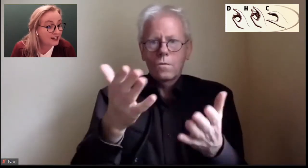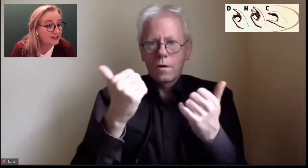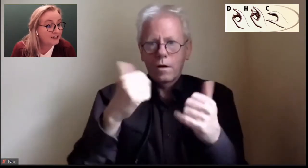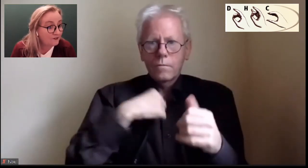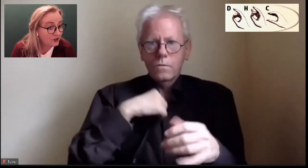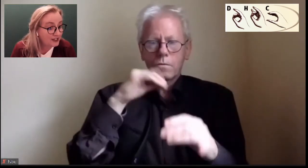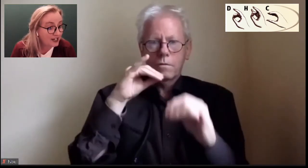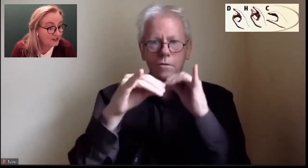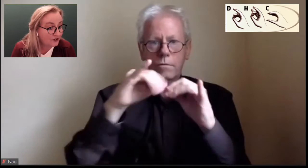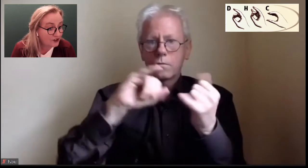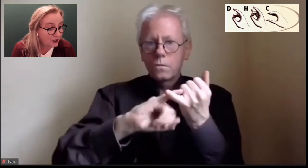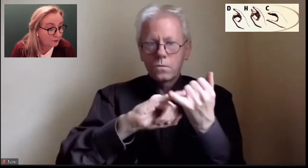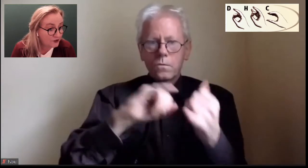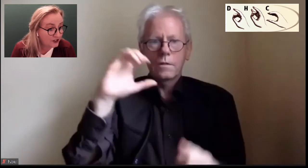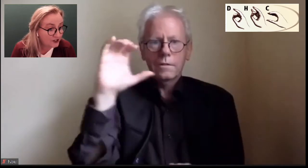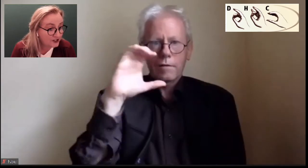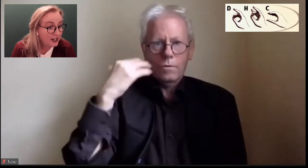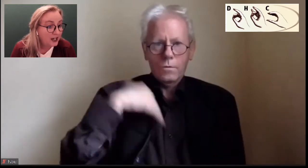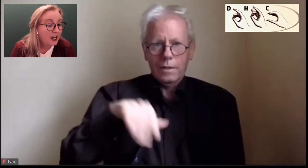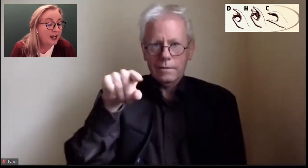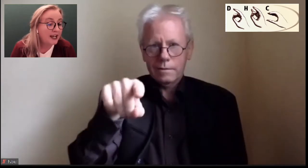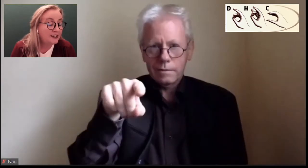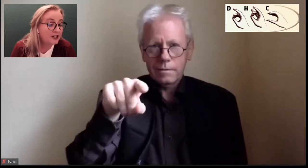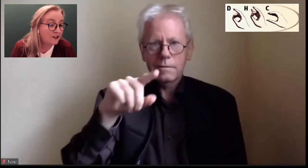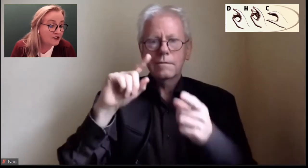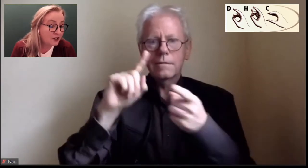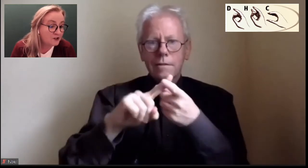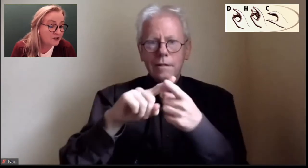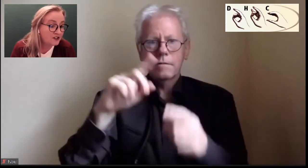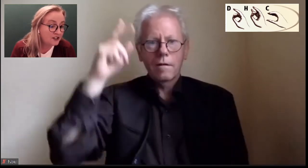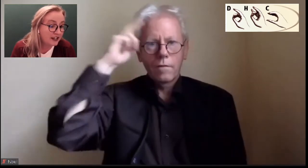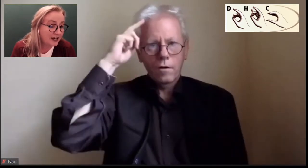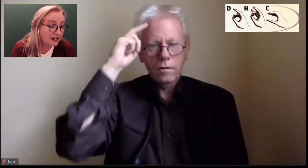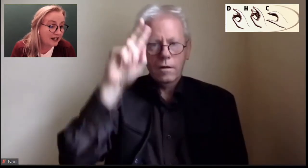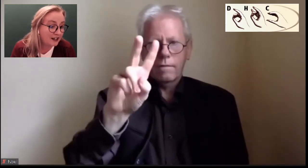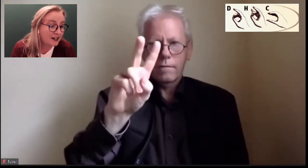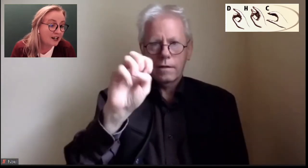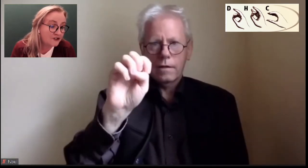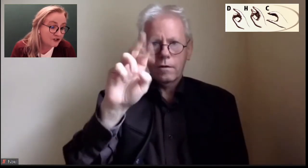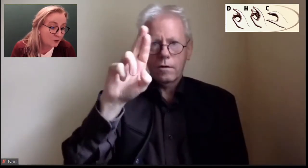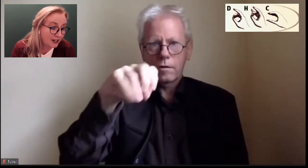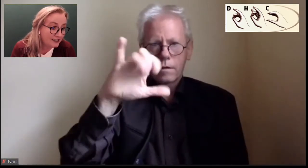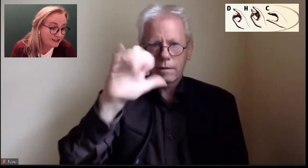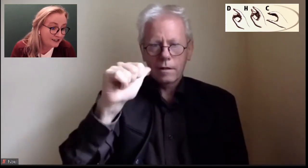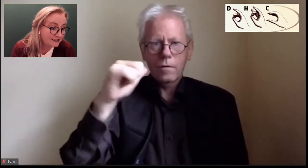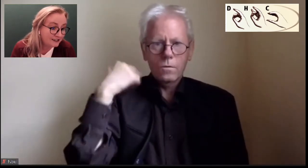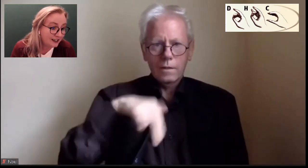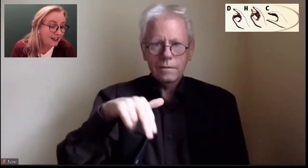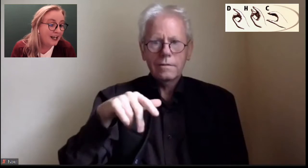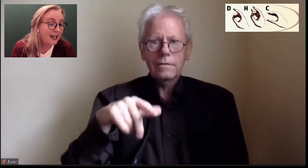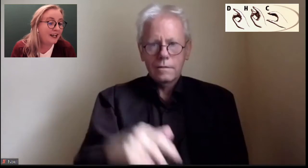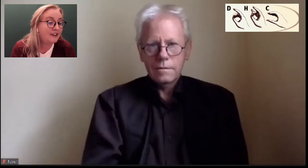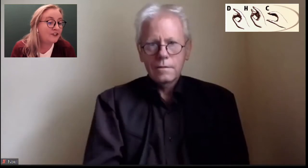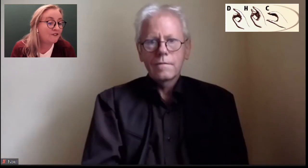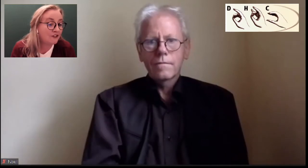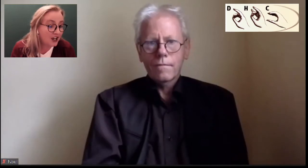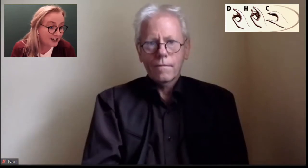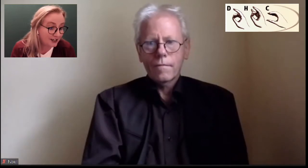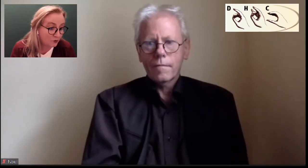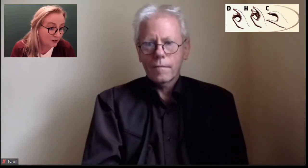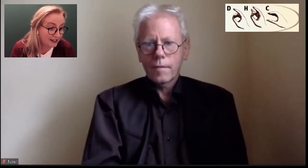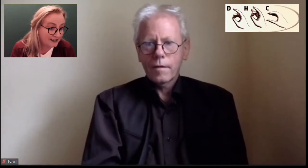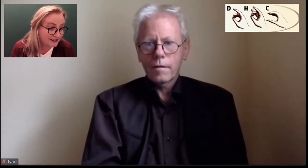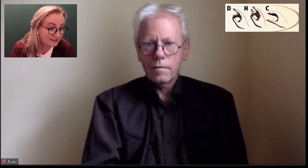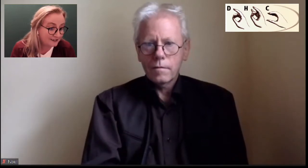and providing the full cast for interpreters. And our interpreters today are Catherine White and